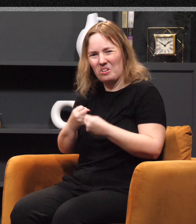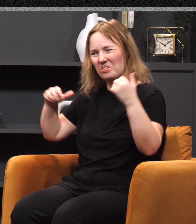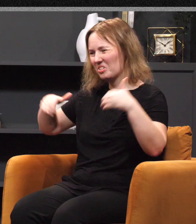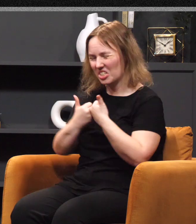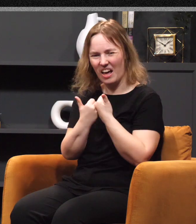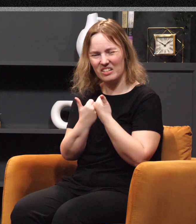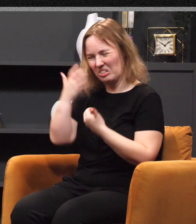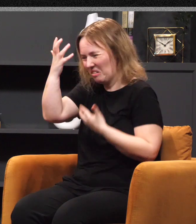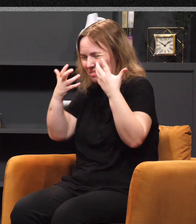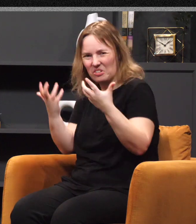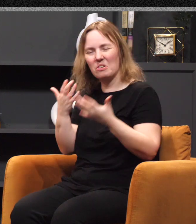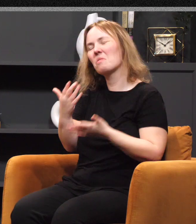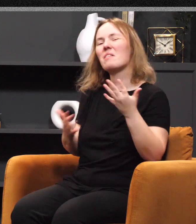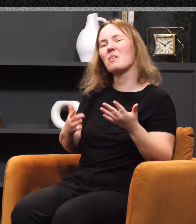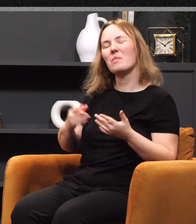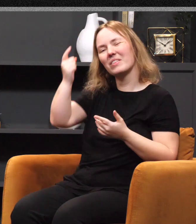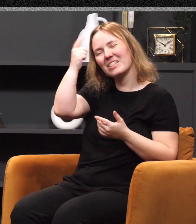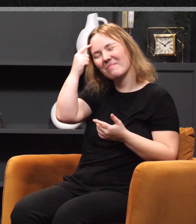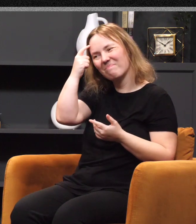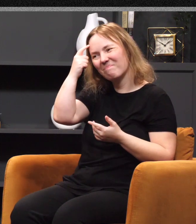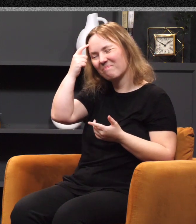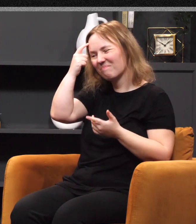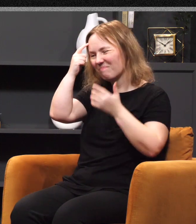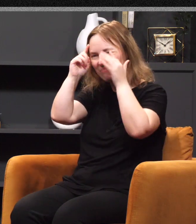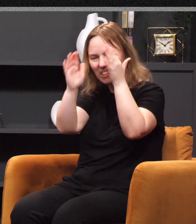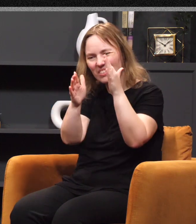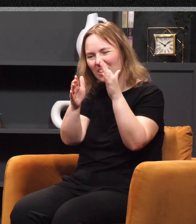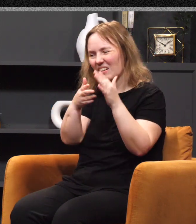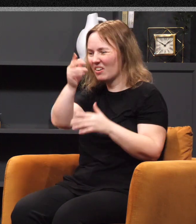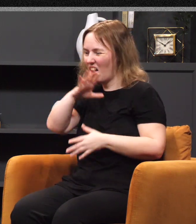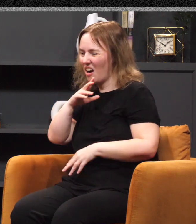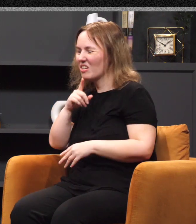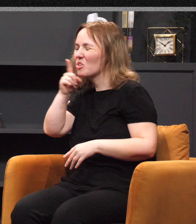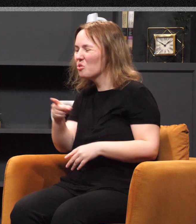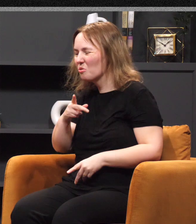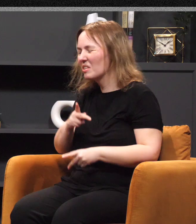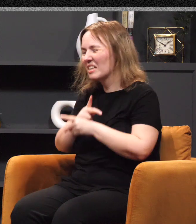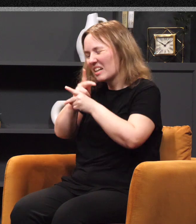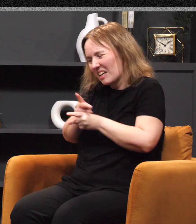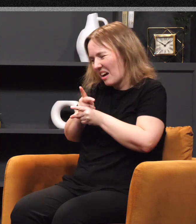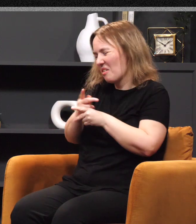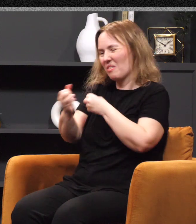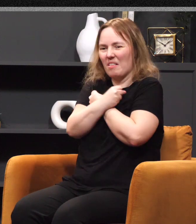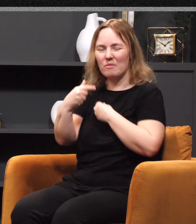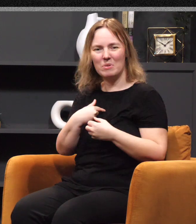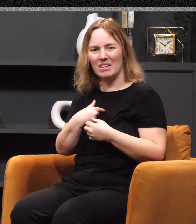confusion, whatever it may be. We have a mindset that, well, if God really cared, if God really loved me, it wouldn't go this way, or He would